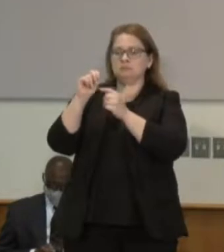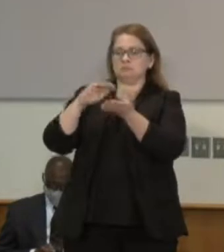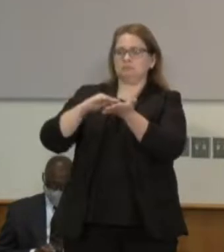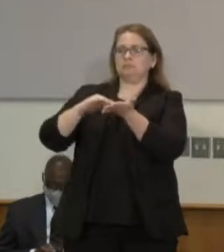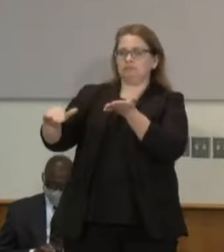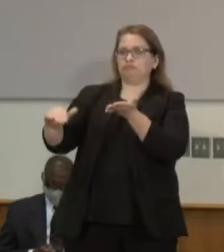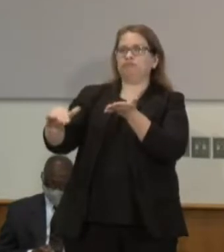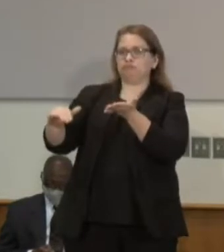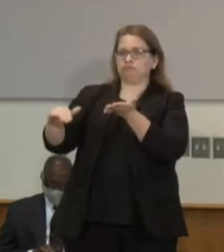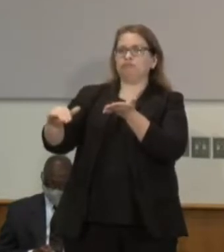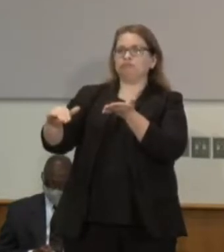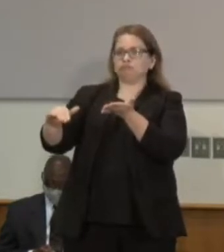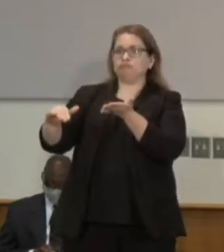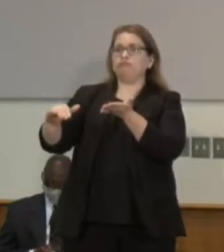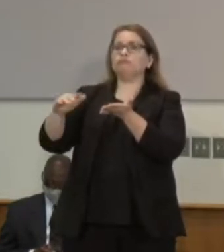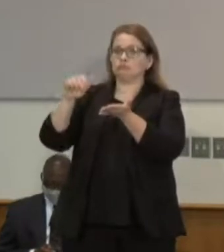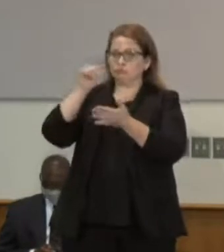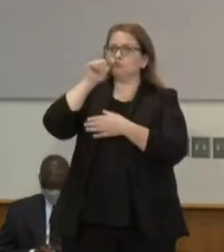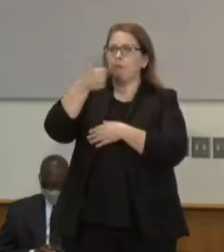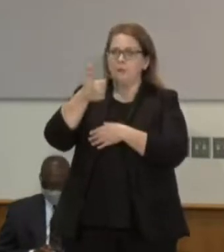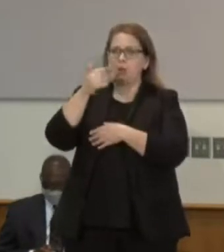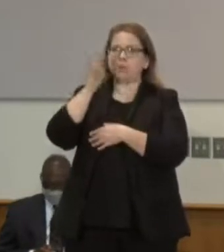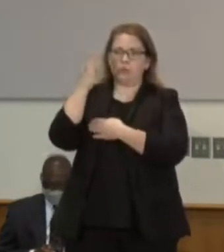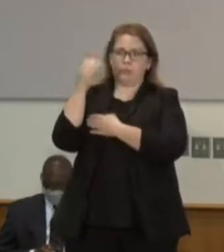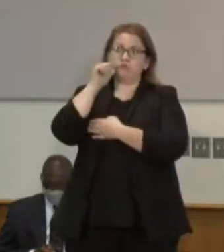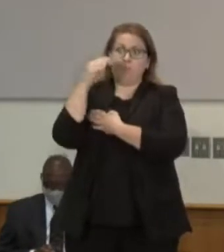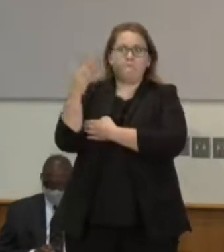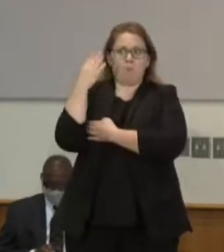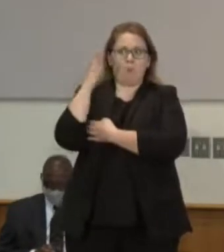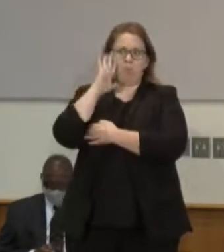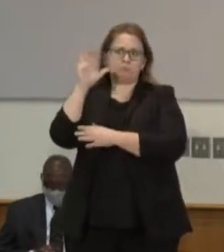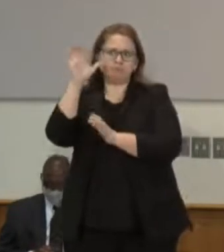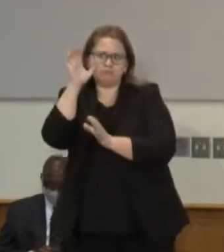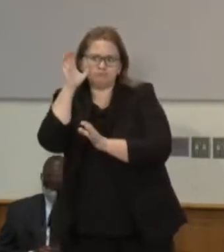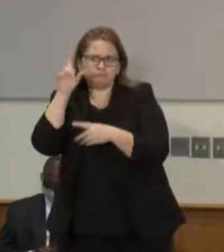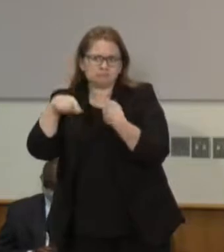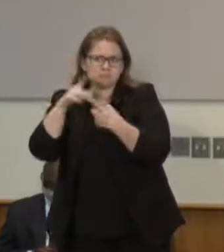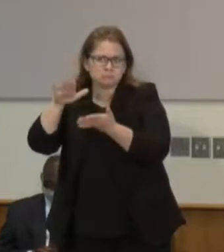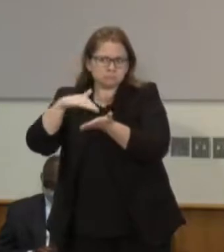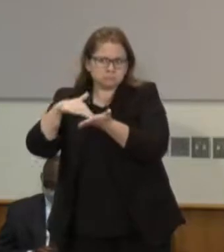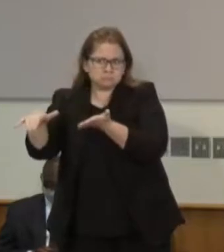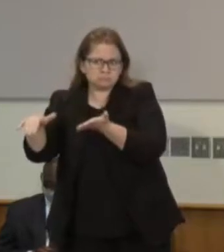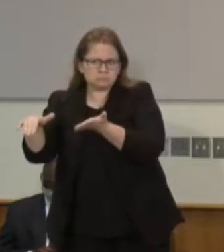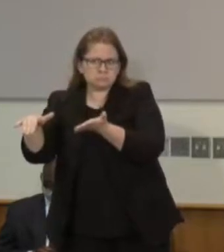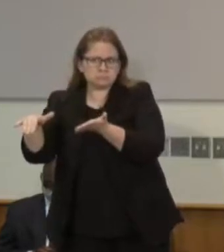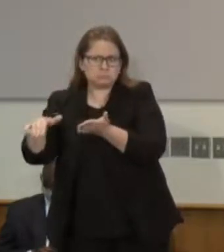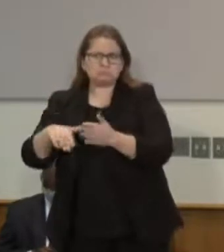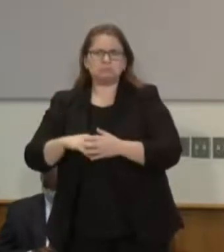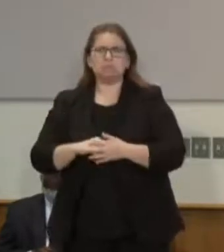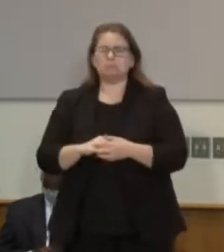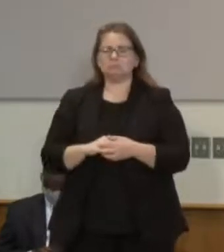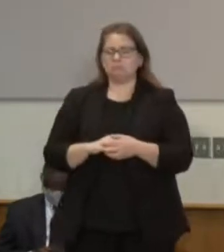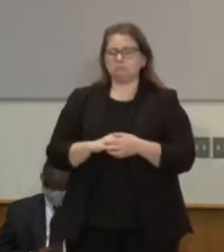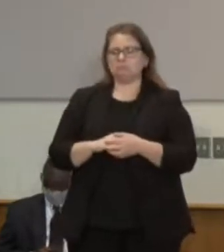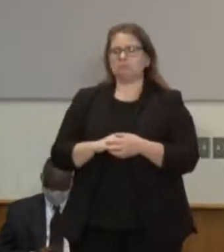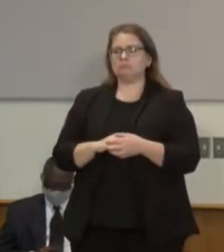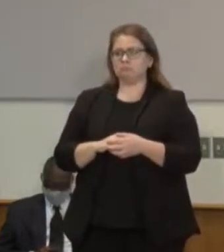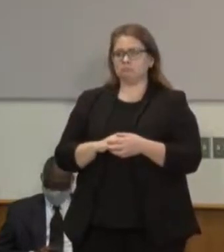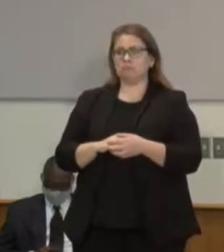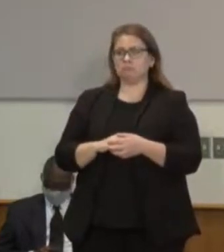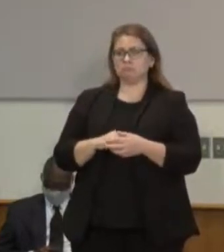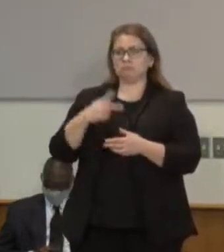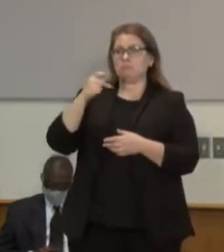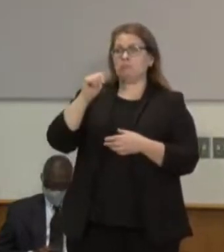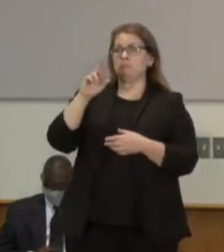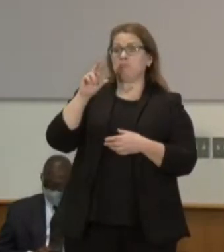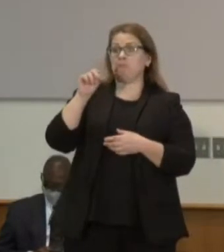there may be some discussion tomorrow on this we believe that the interpretation is that the pardon board does have the authority to grant